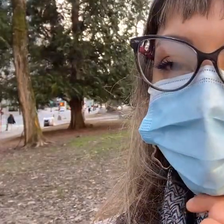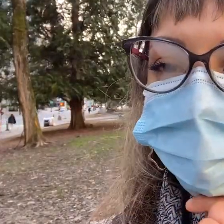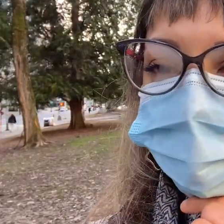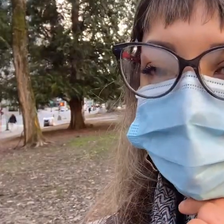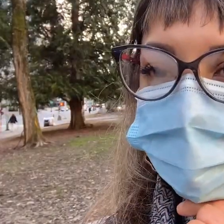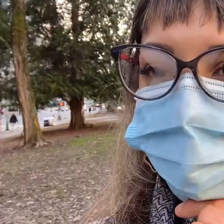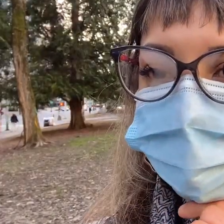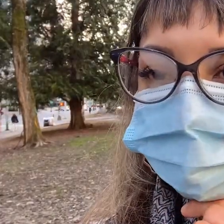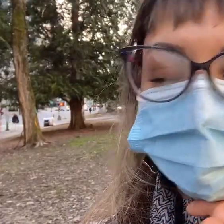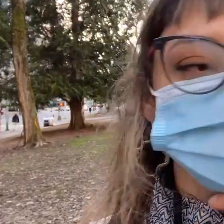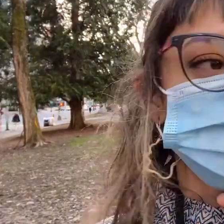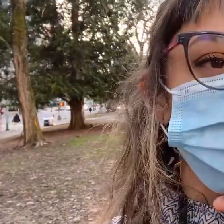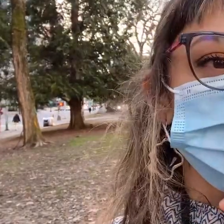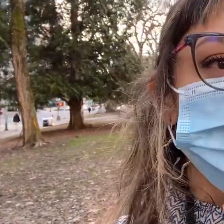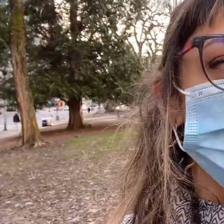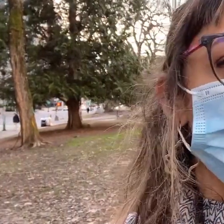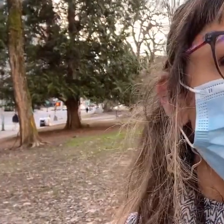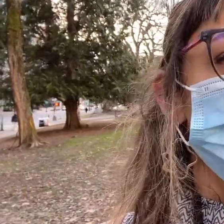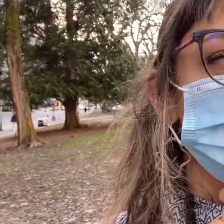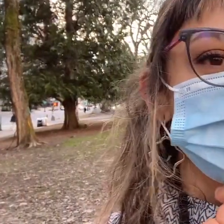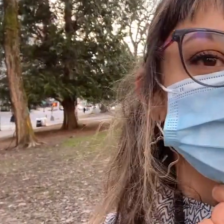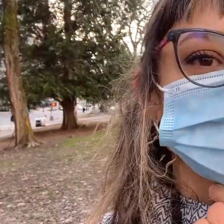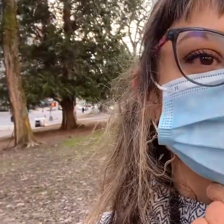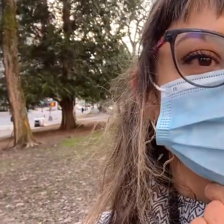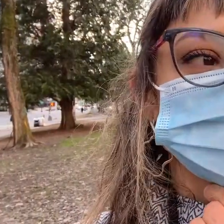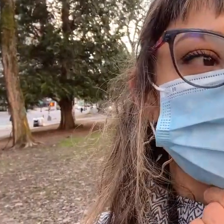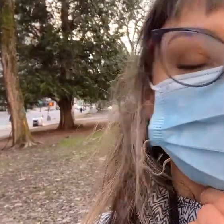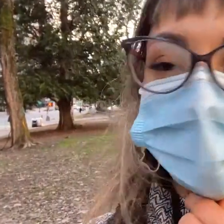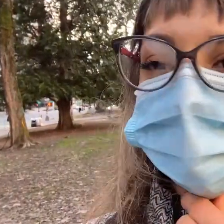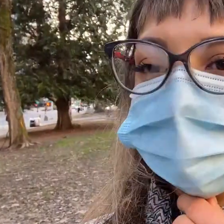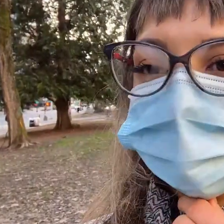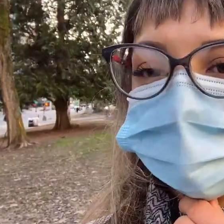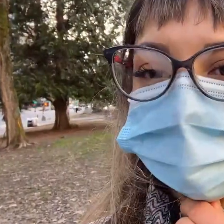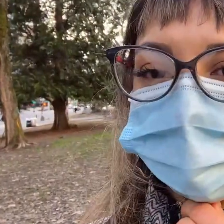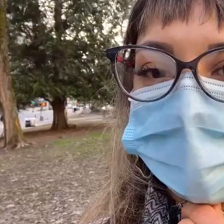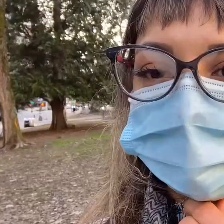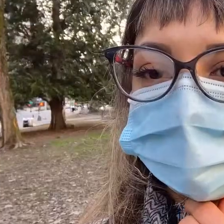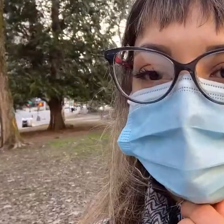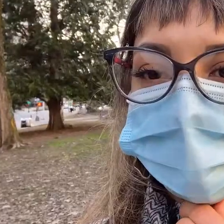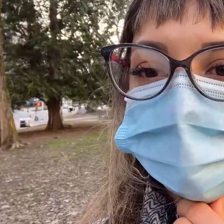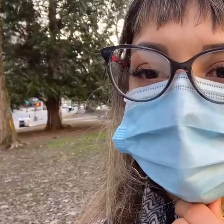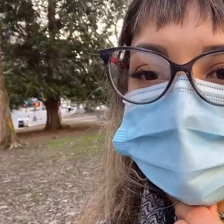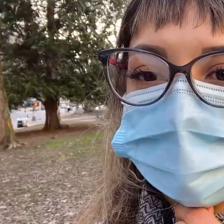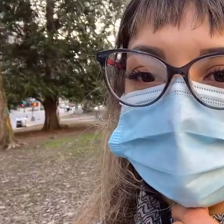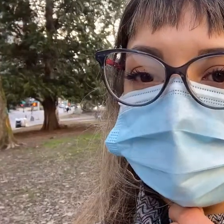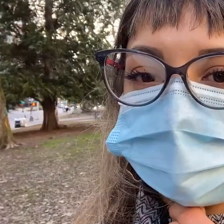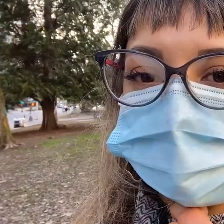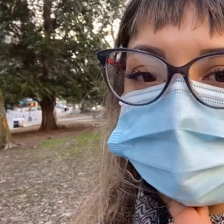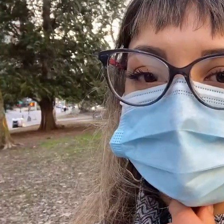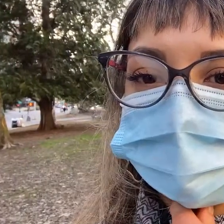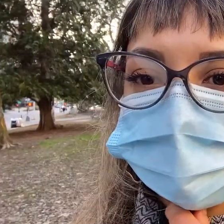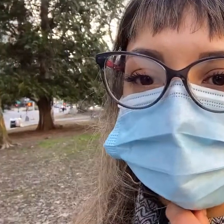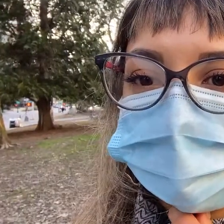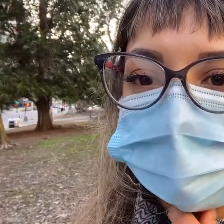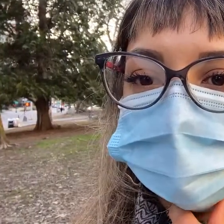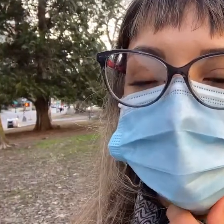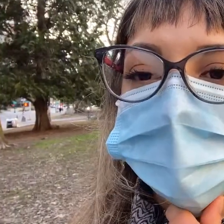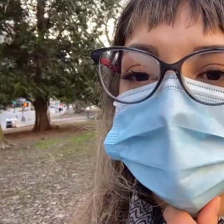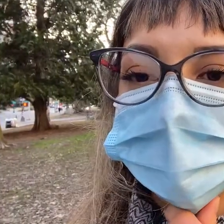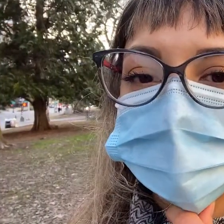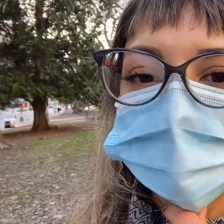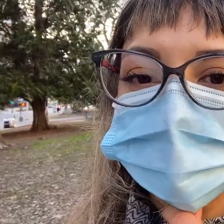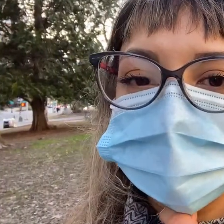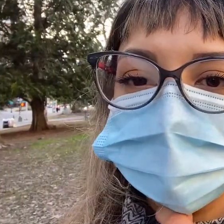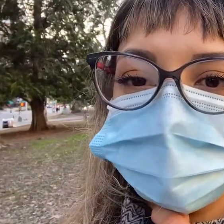gave to one of my friends to use um and then i ended up getting a different mask but that one that i got from from rosa